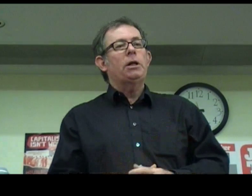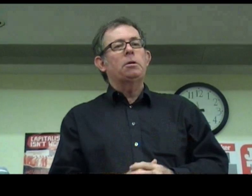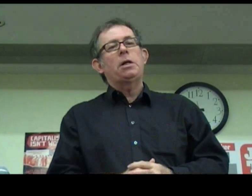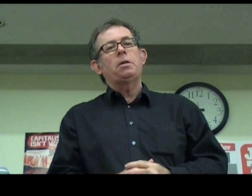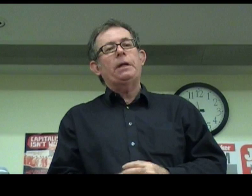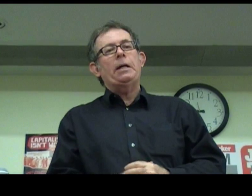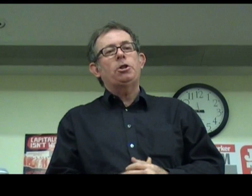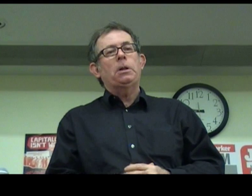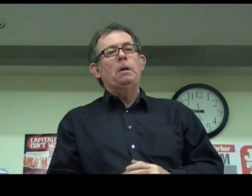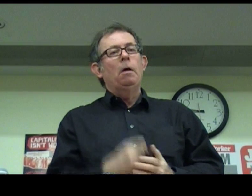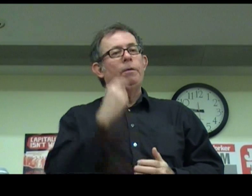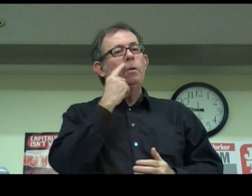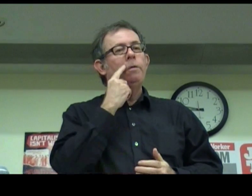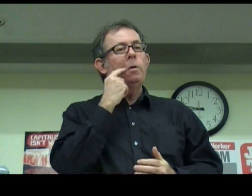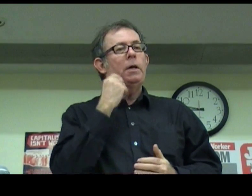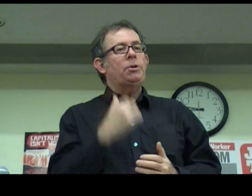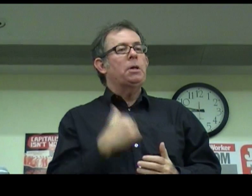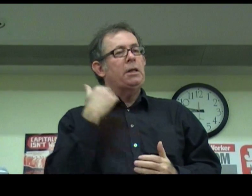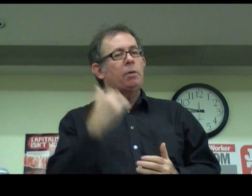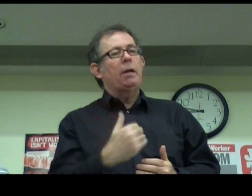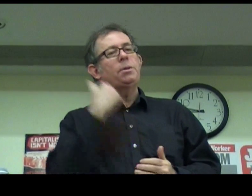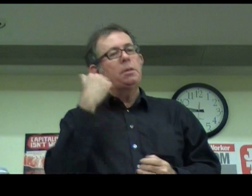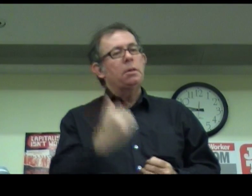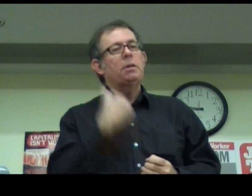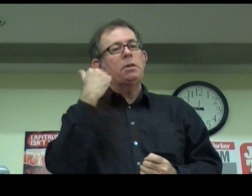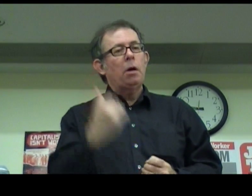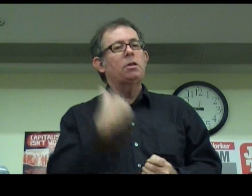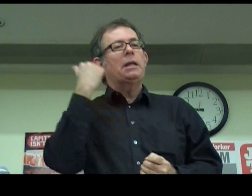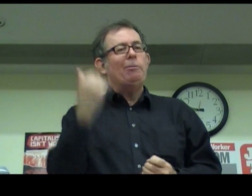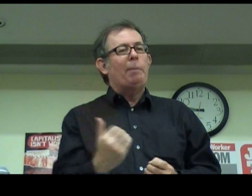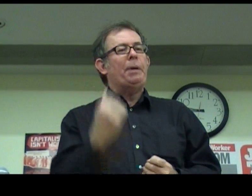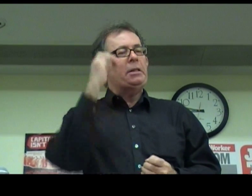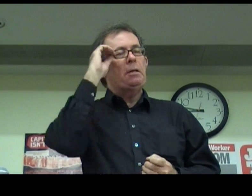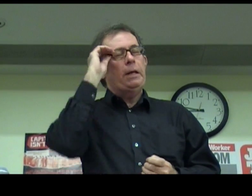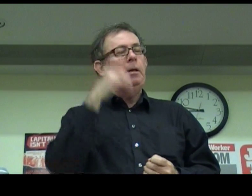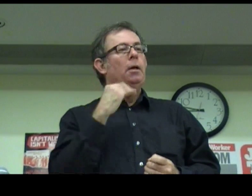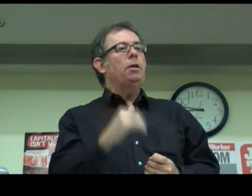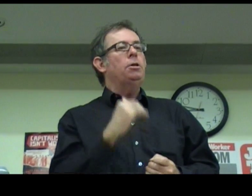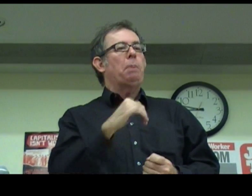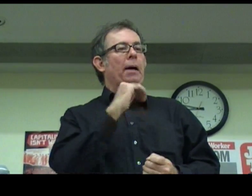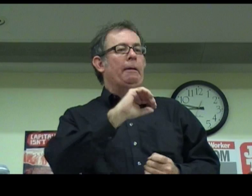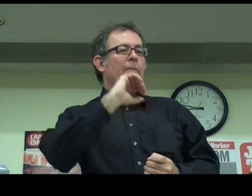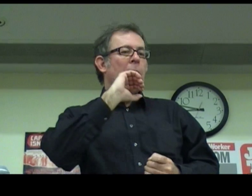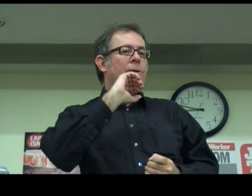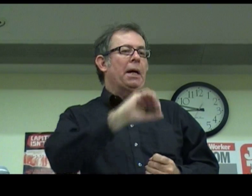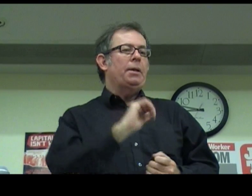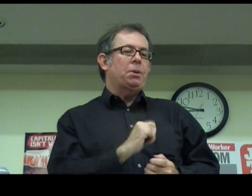justification for Israel that is constantly, repetitively used by defenders